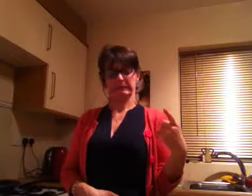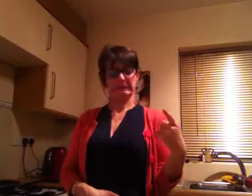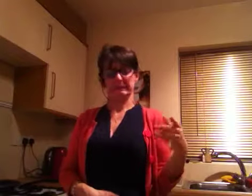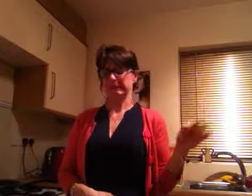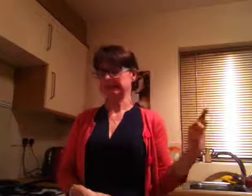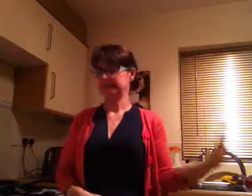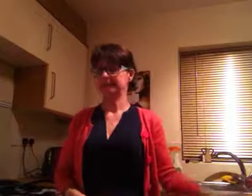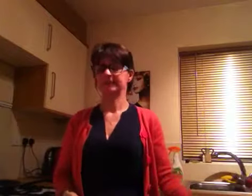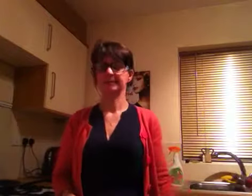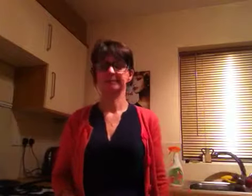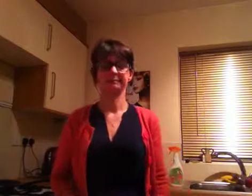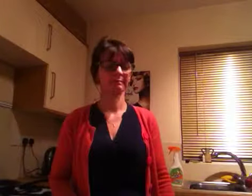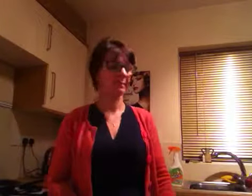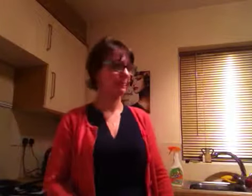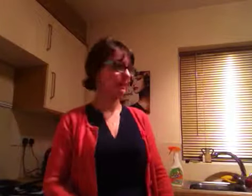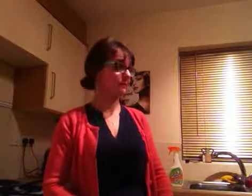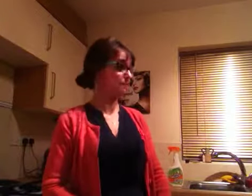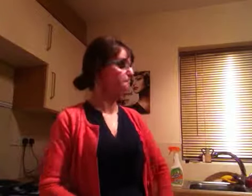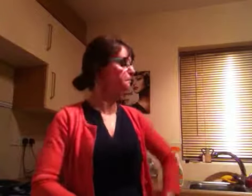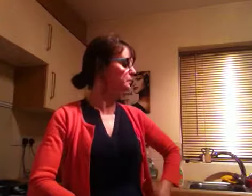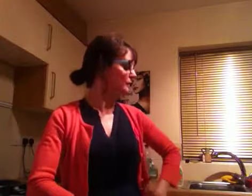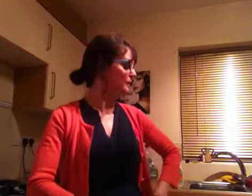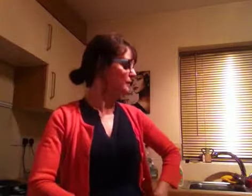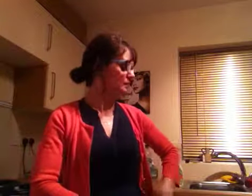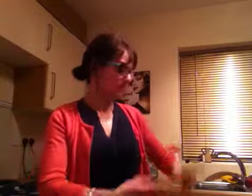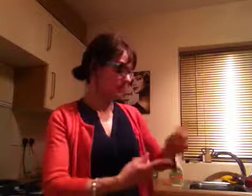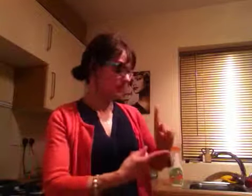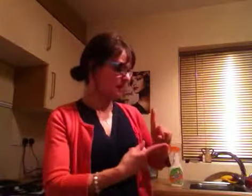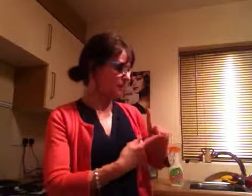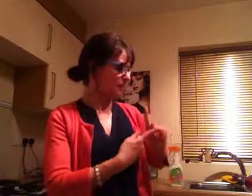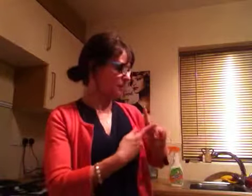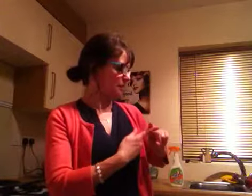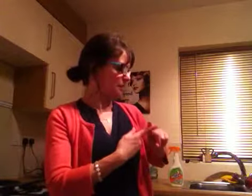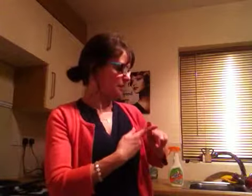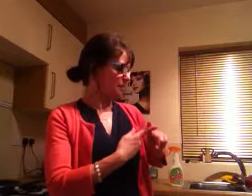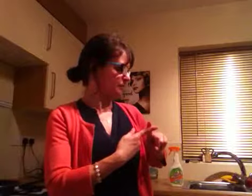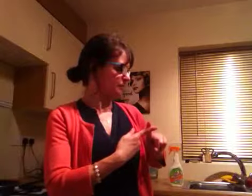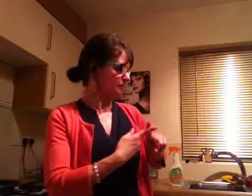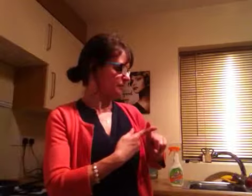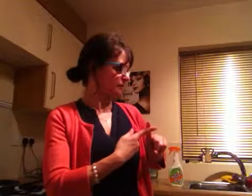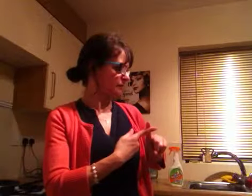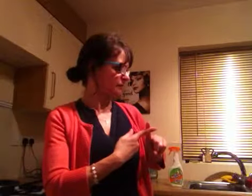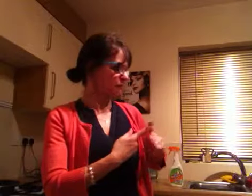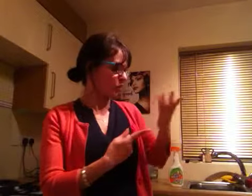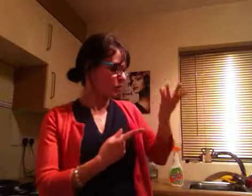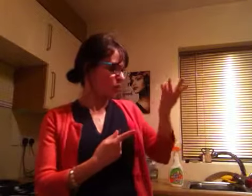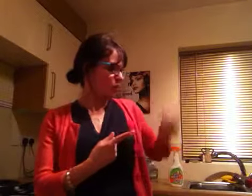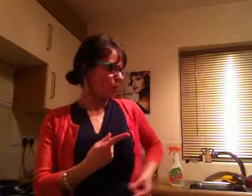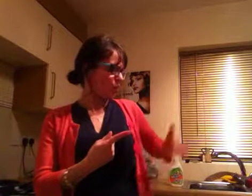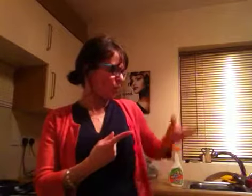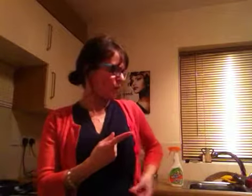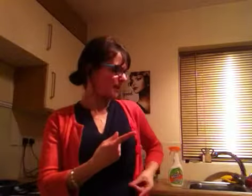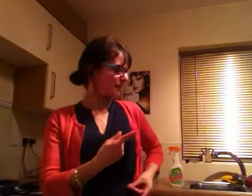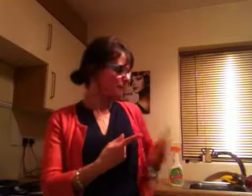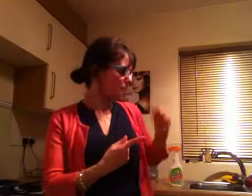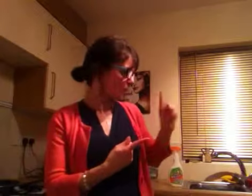Then announced what she would charge me and demanded her own key and told me